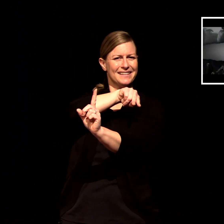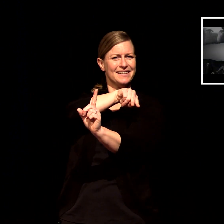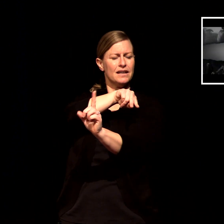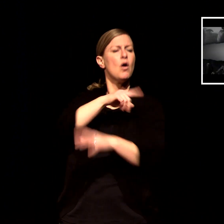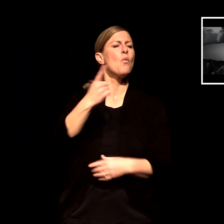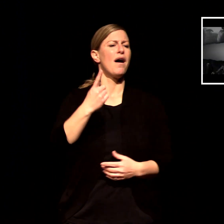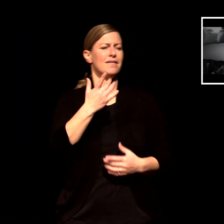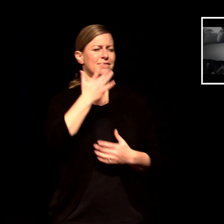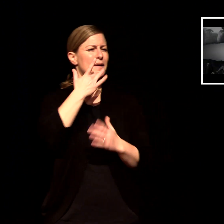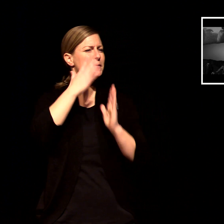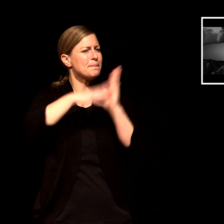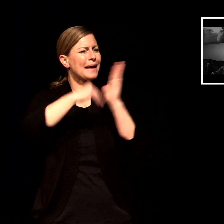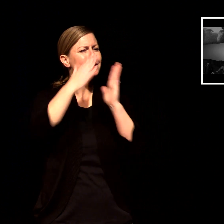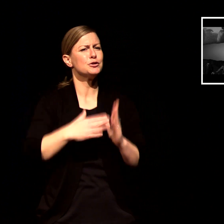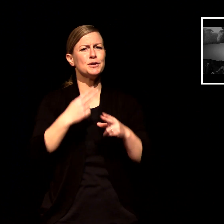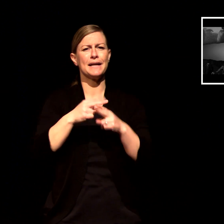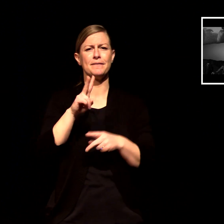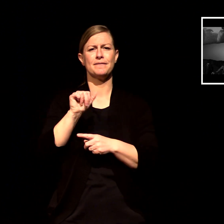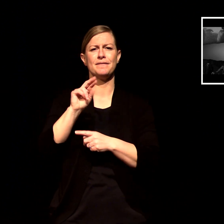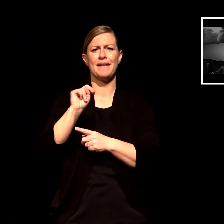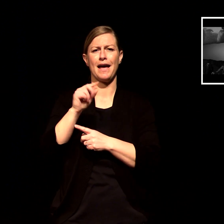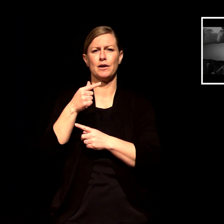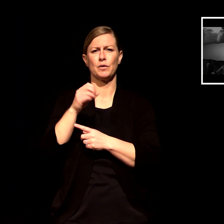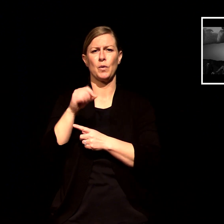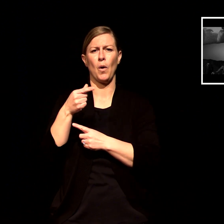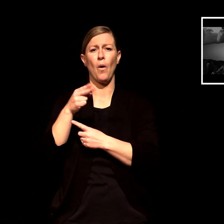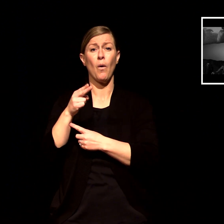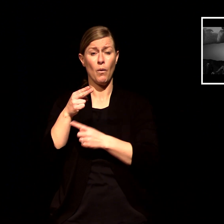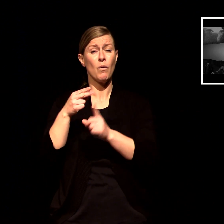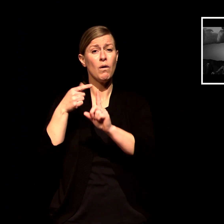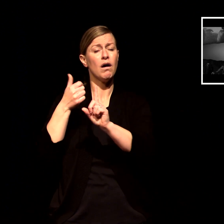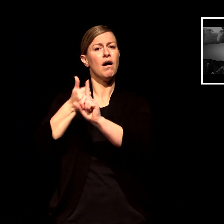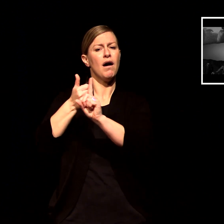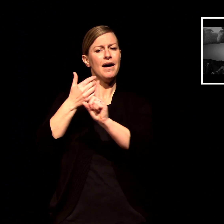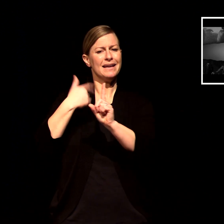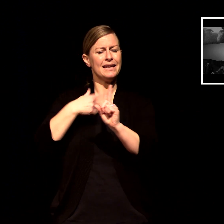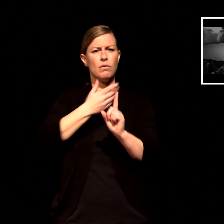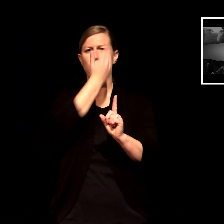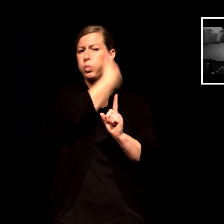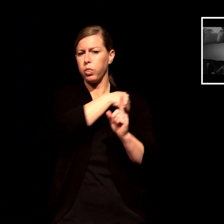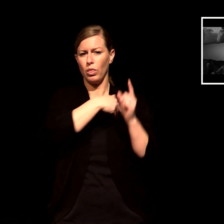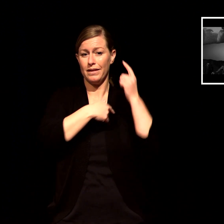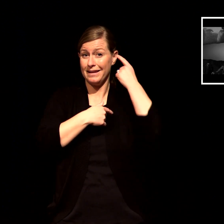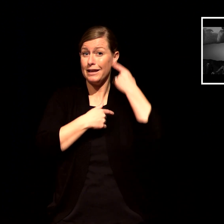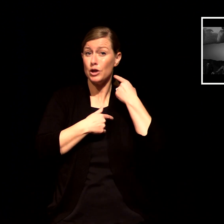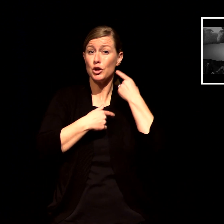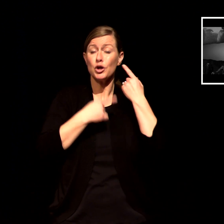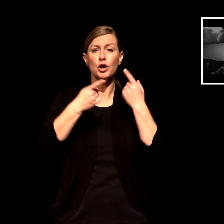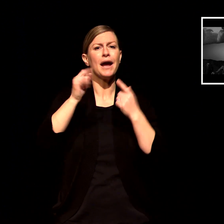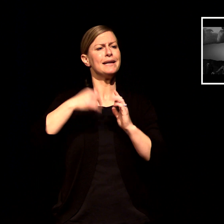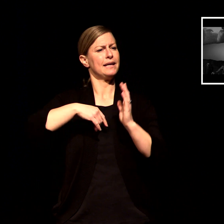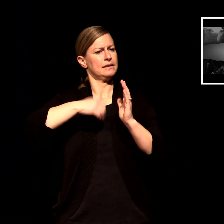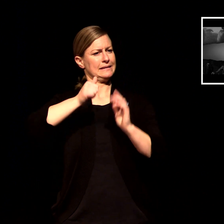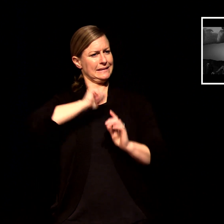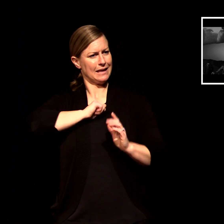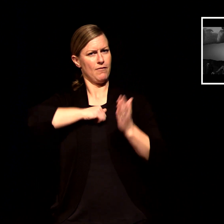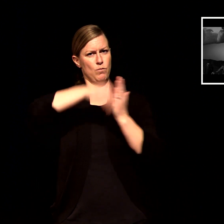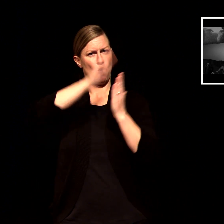life of van gogh you know that he wrestled with some significant inter inner turmoil by his own